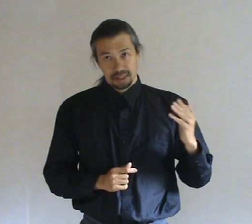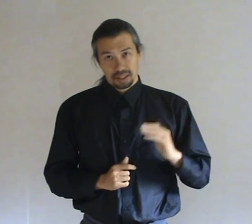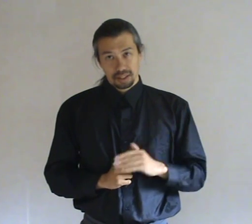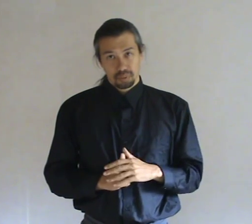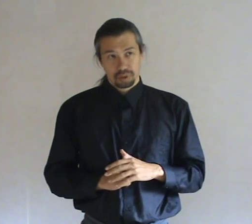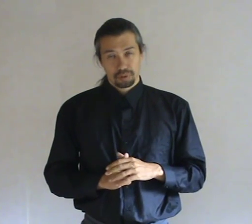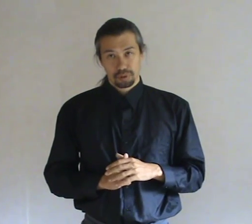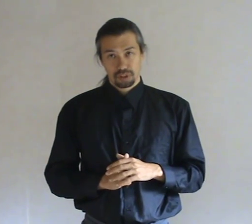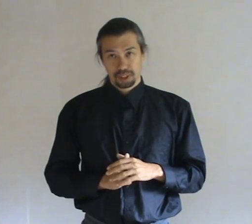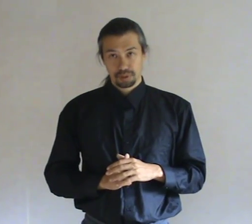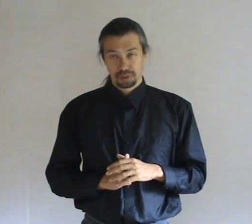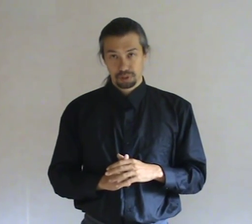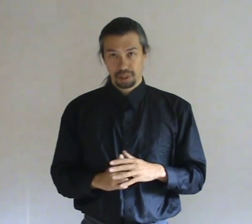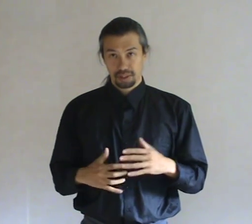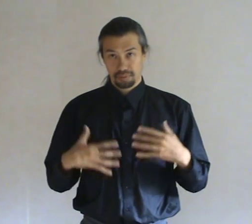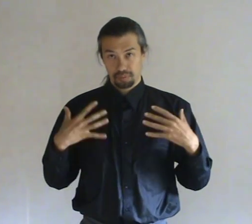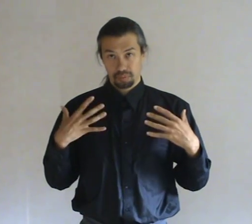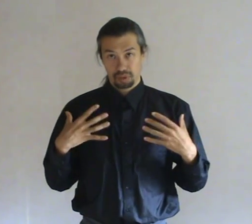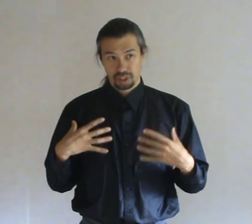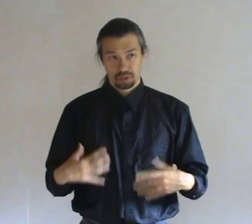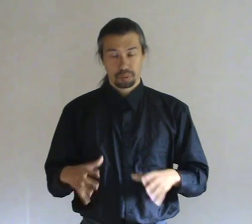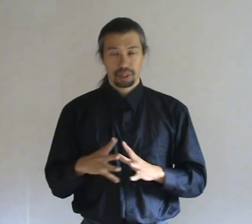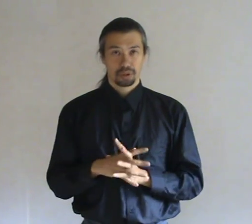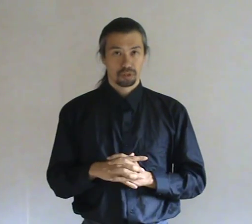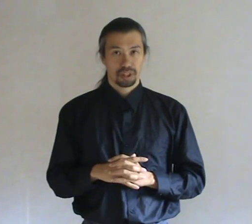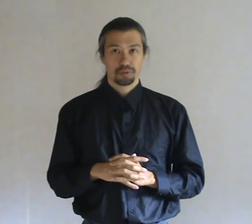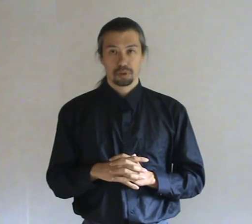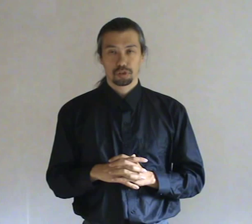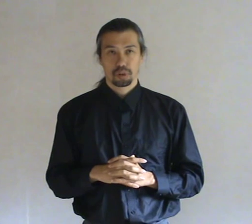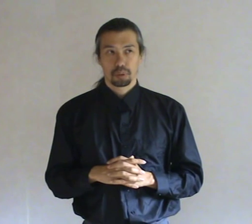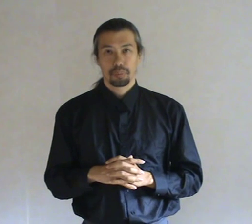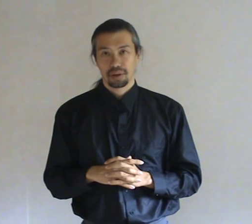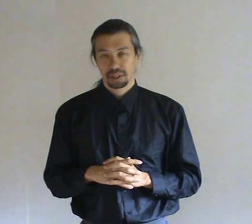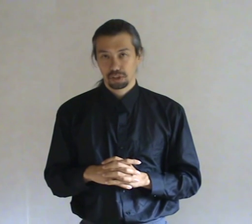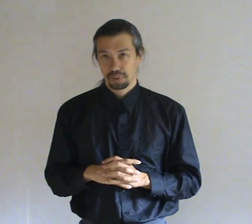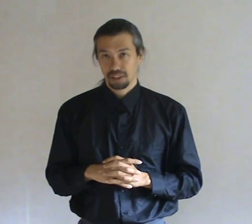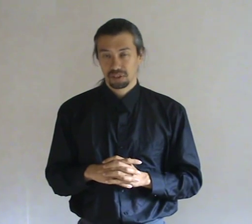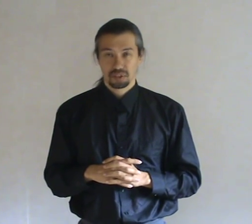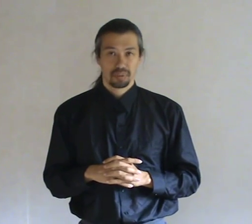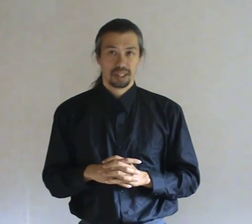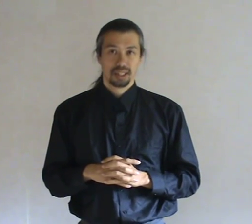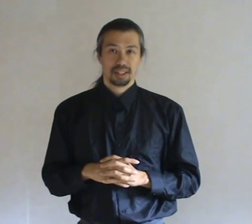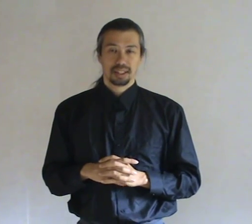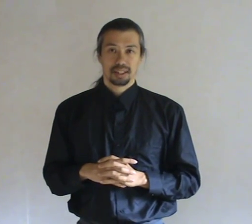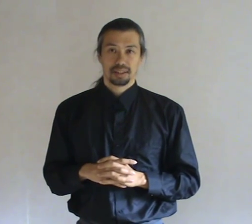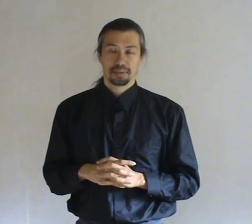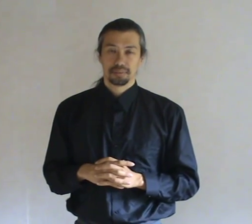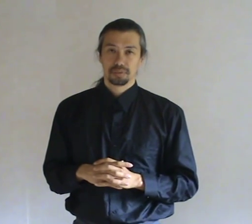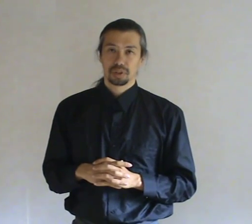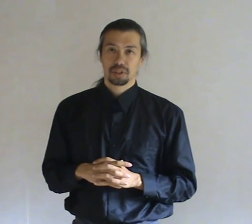One of the first steps should be. Besides preparing yourself. Also preparing the space. You can